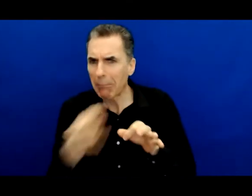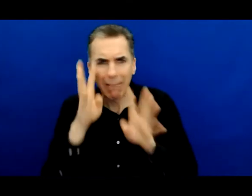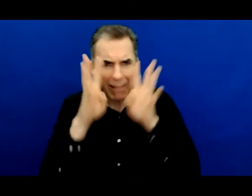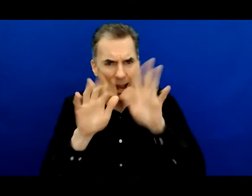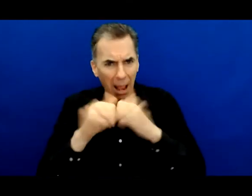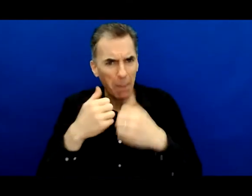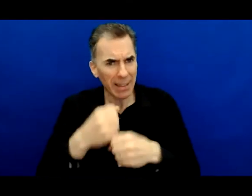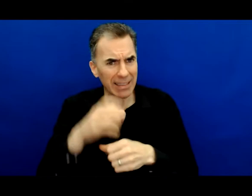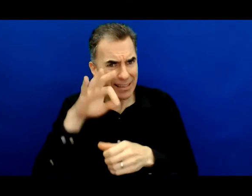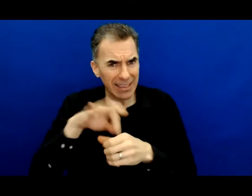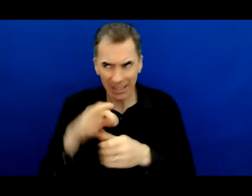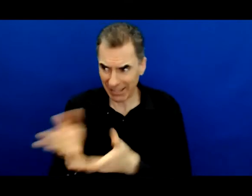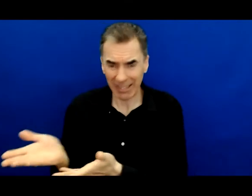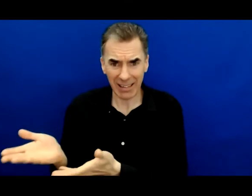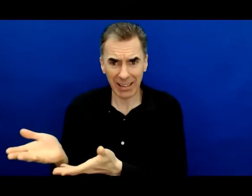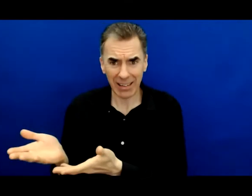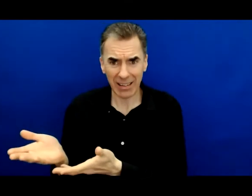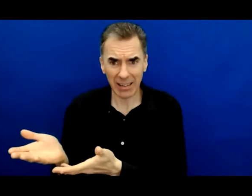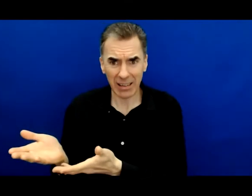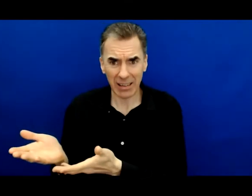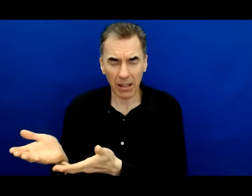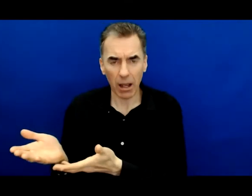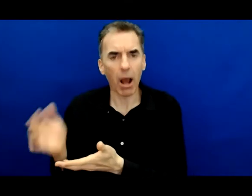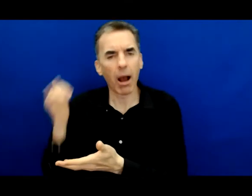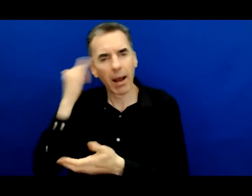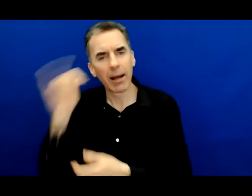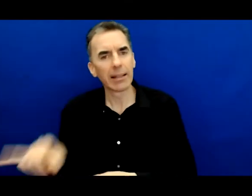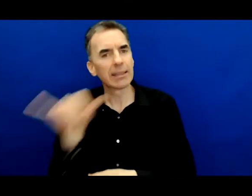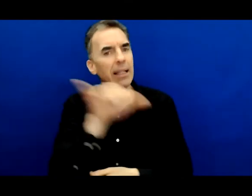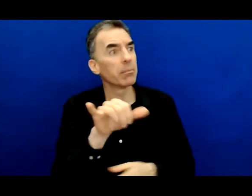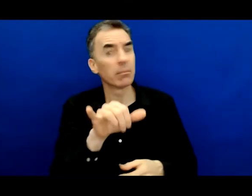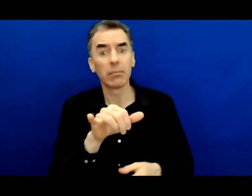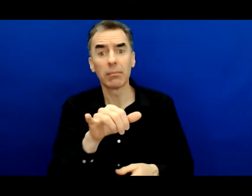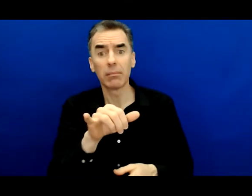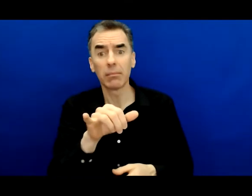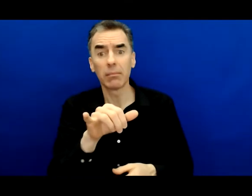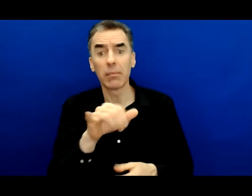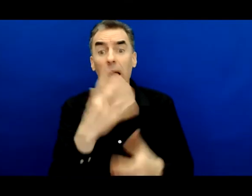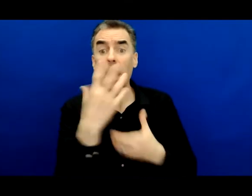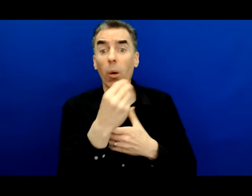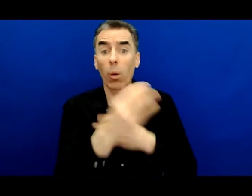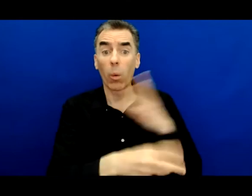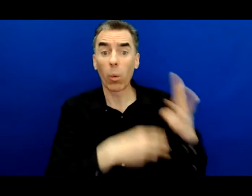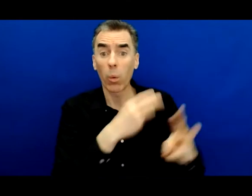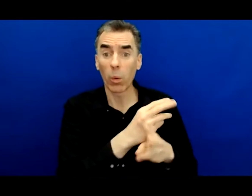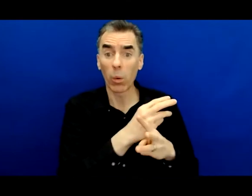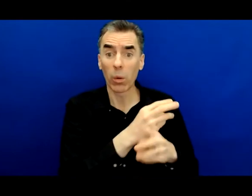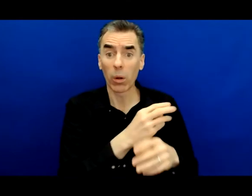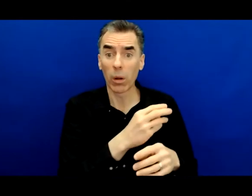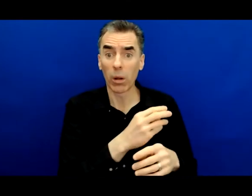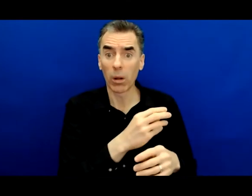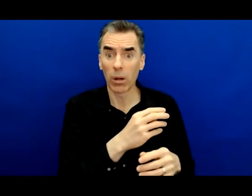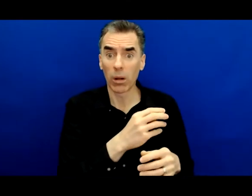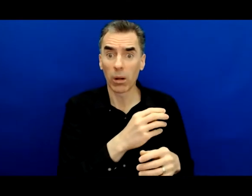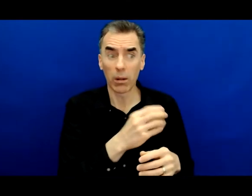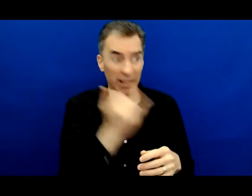In the economic parlance, in the entrepreneurship parlance, Arthur would be said to have tapped into his dormant and highly valuable